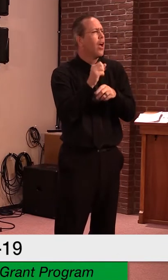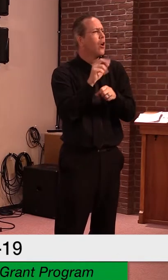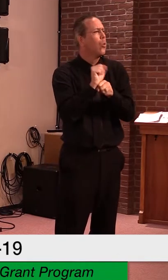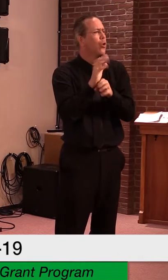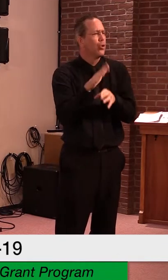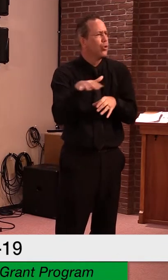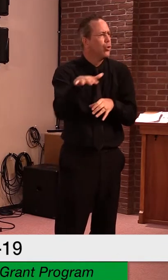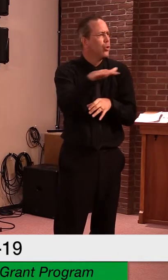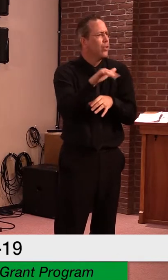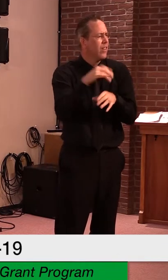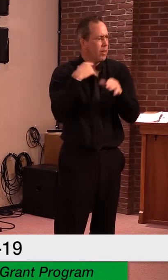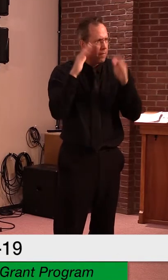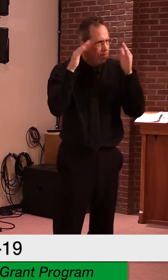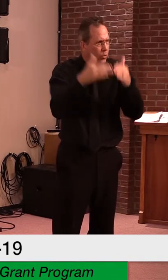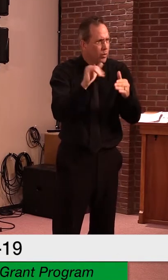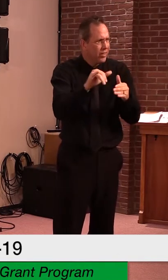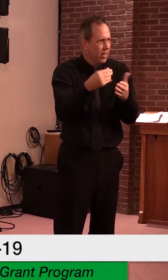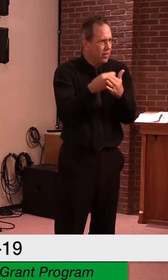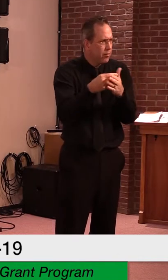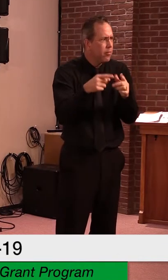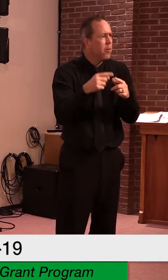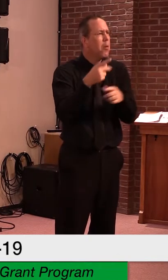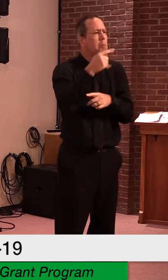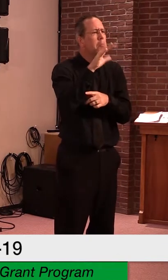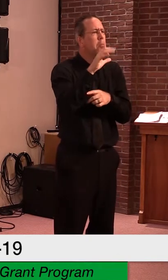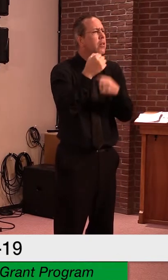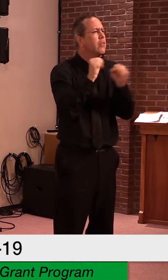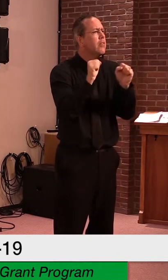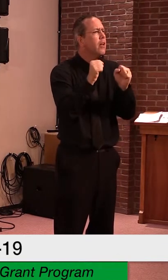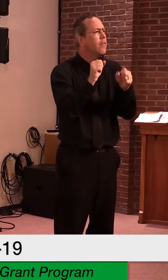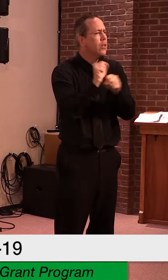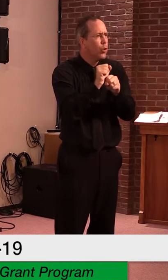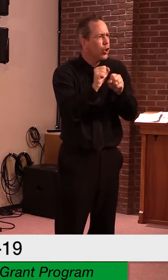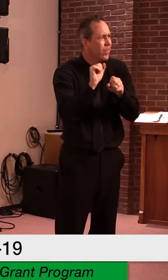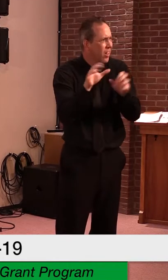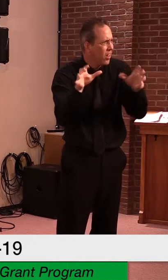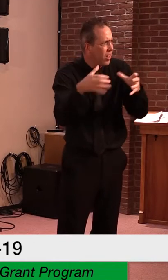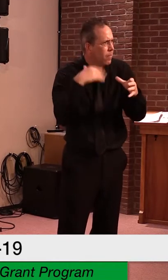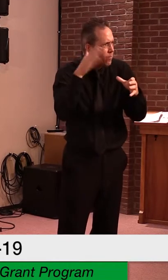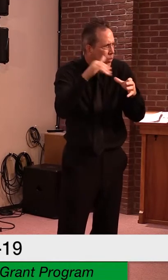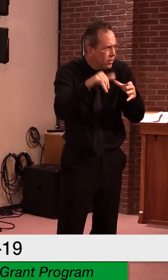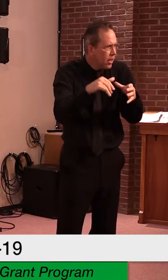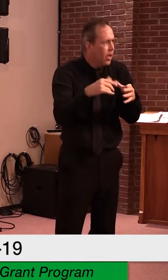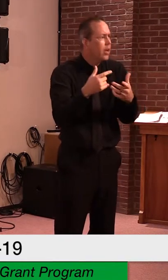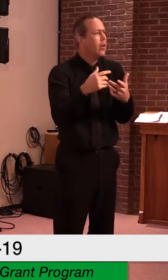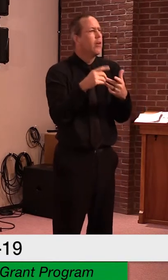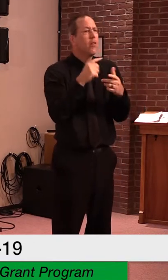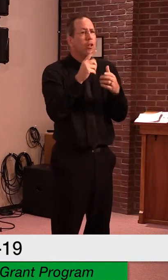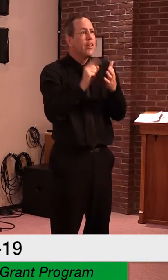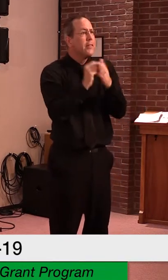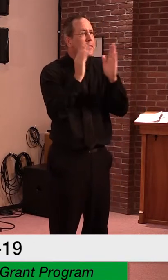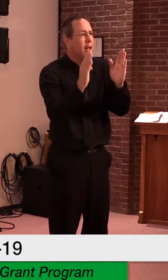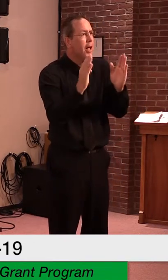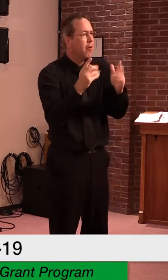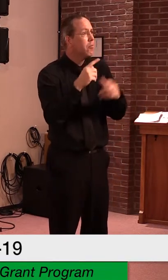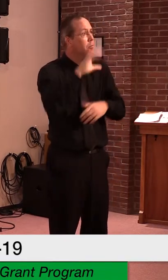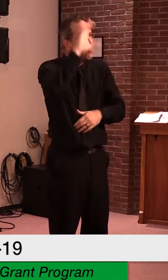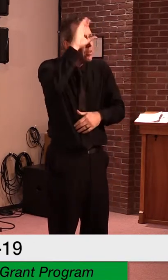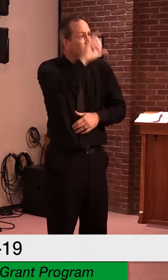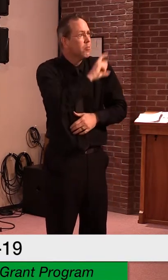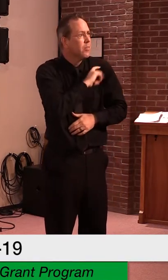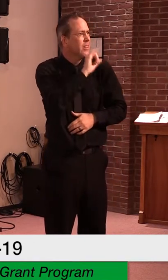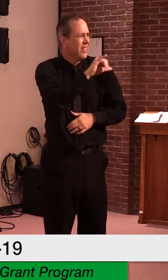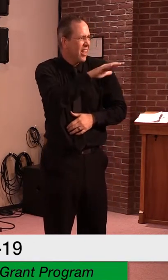and public safety employers who were open and operating during the emergency response period.